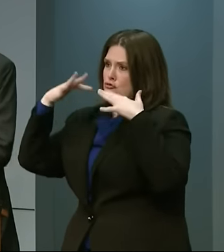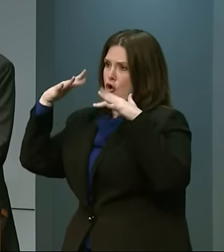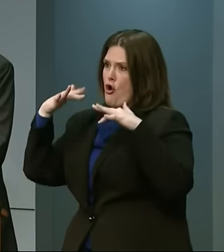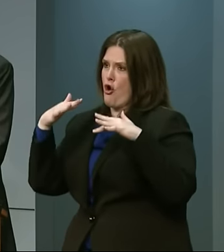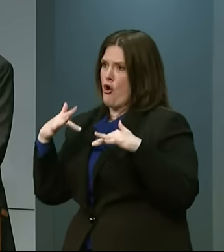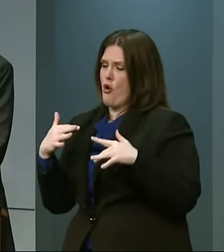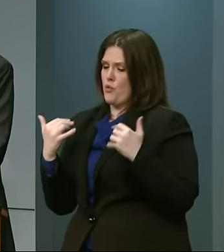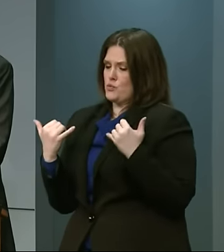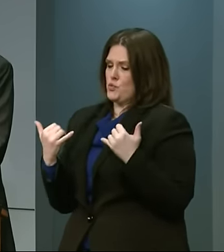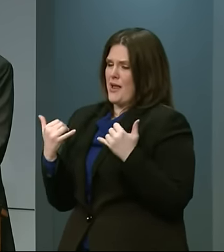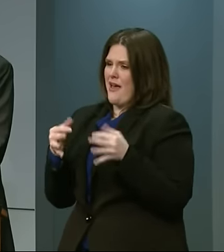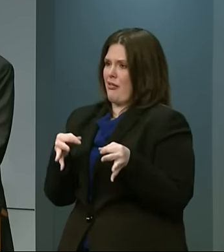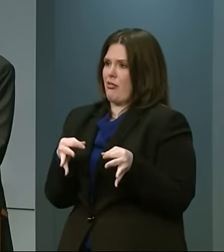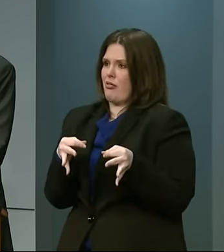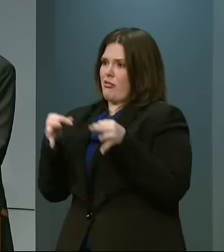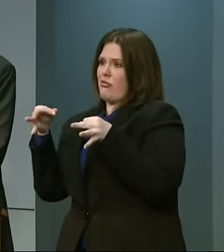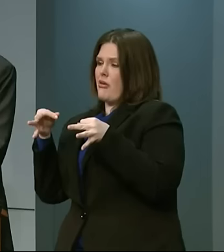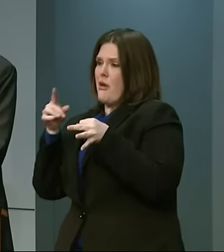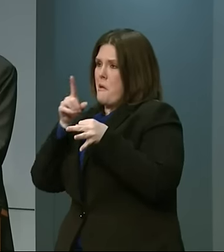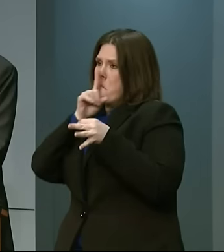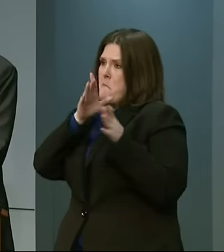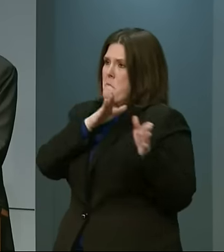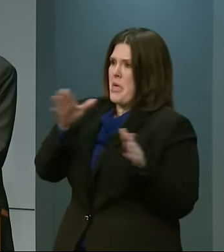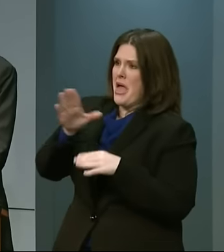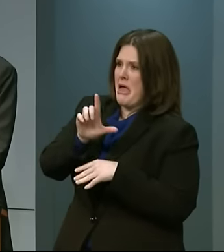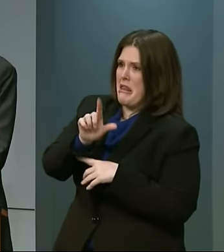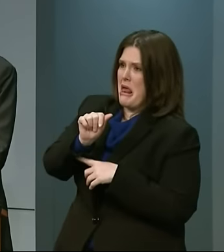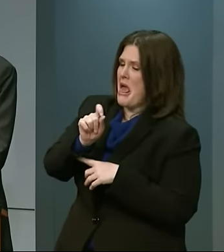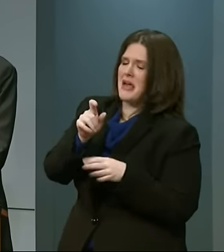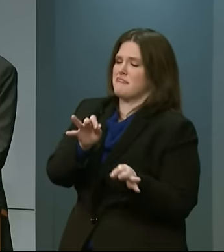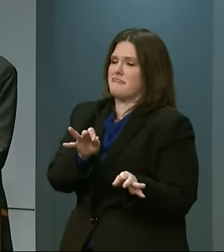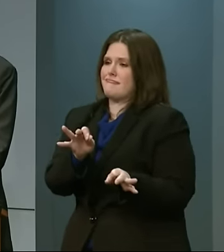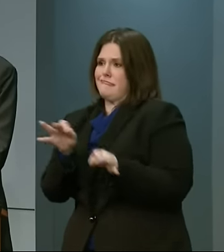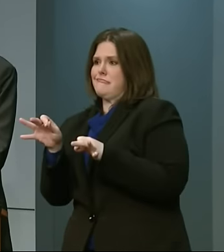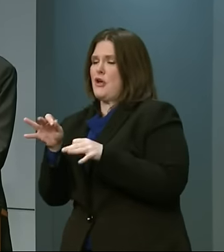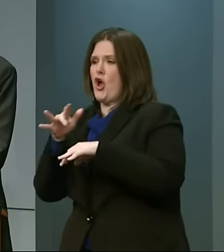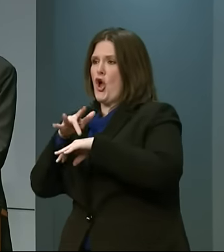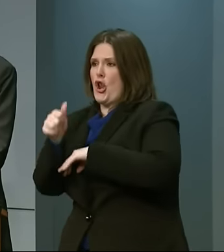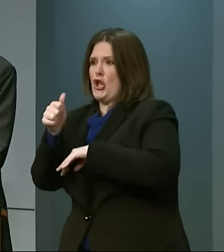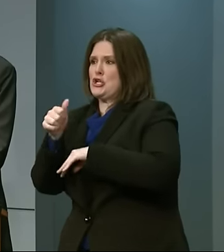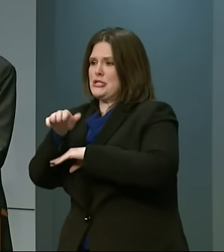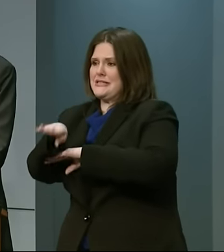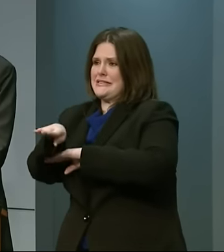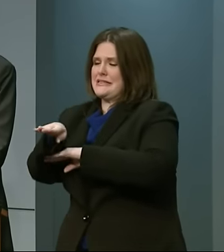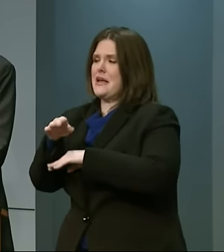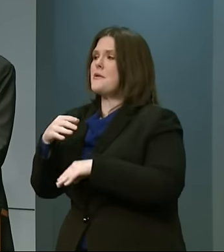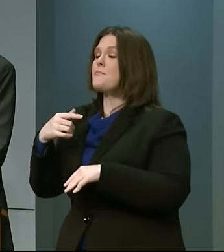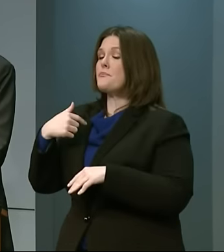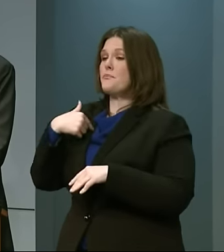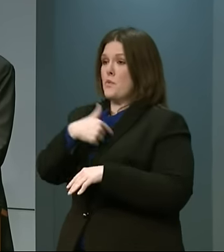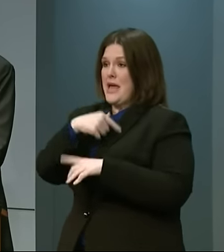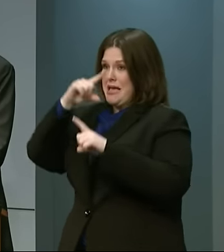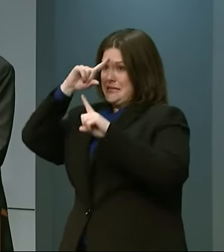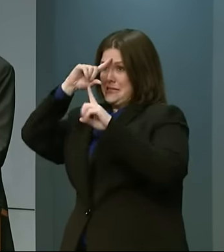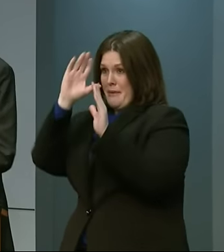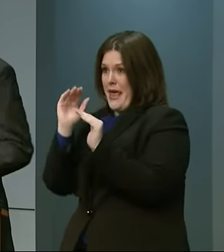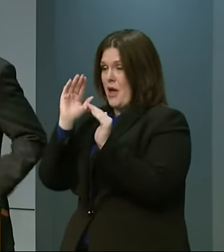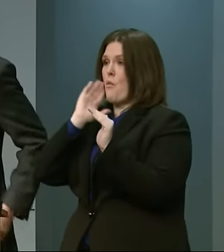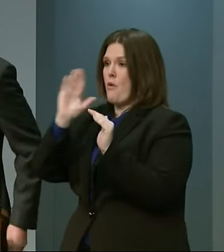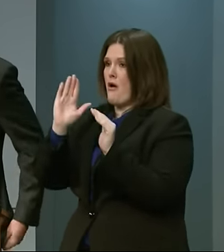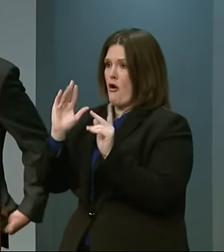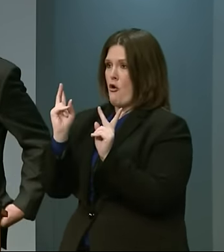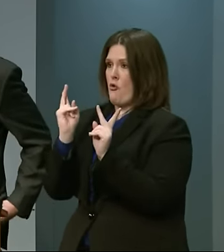today than was anticipated, but we expect the heavier snow to